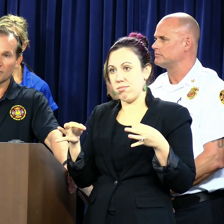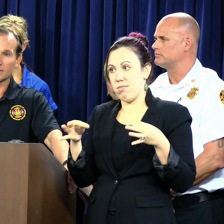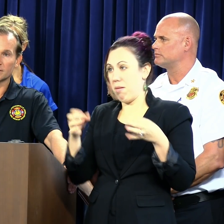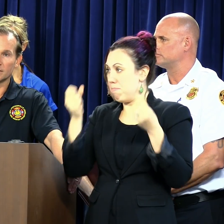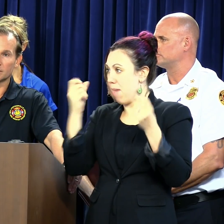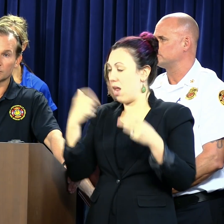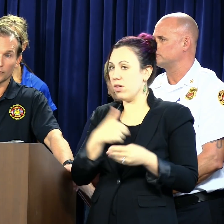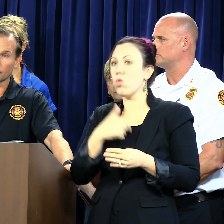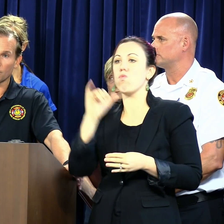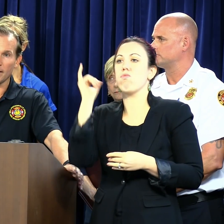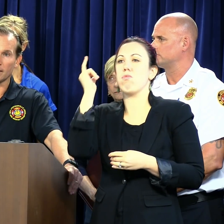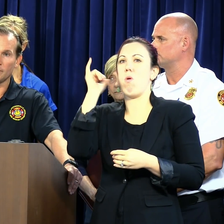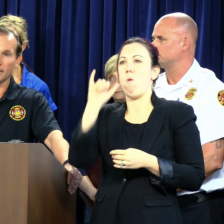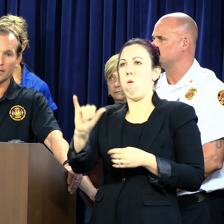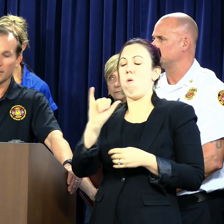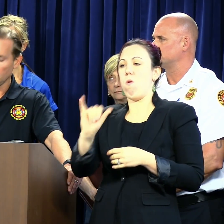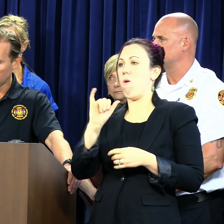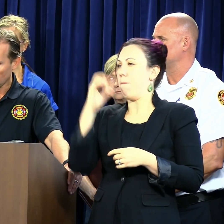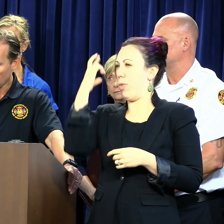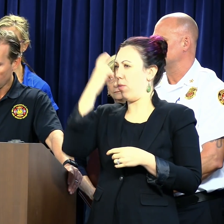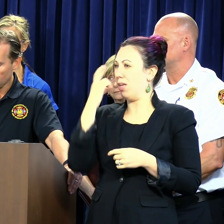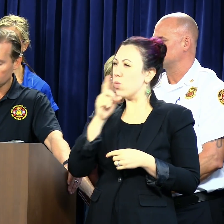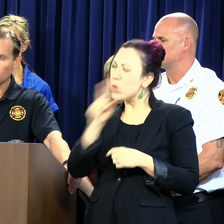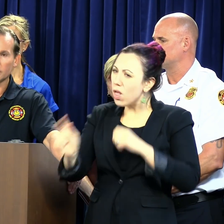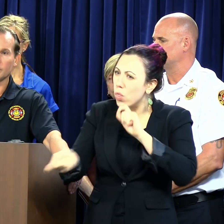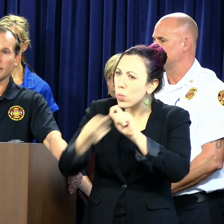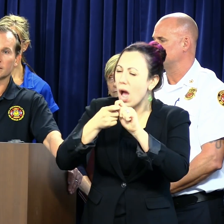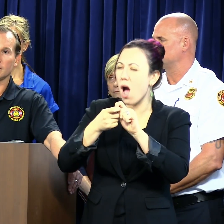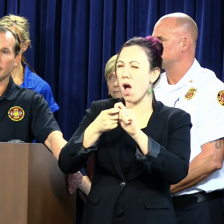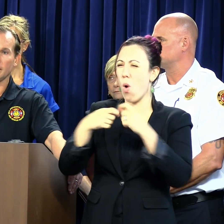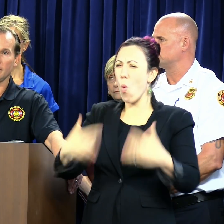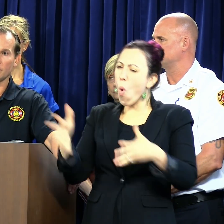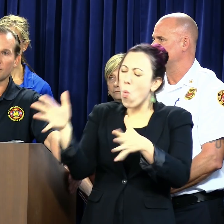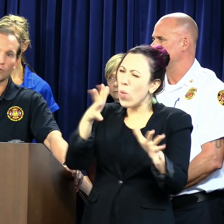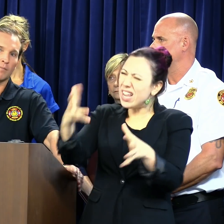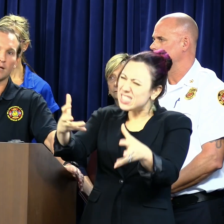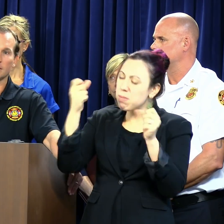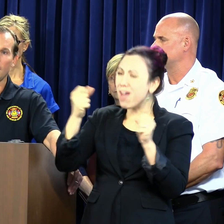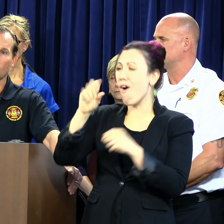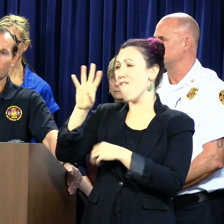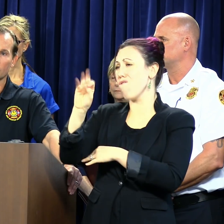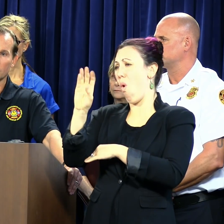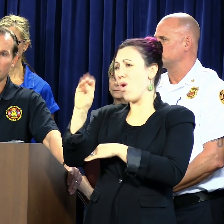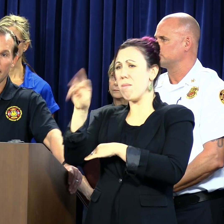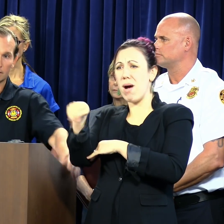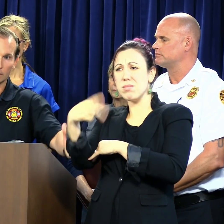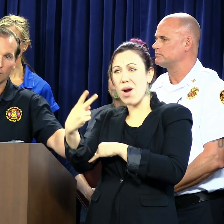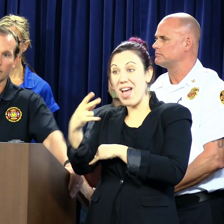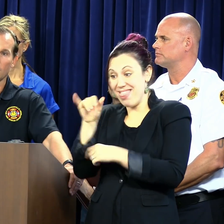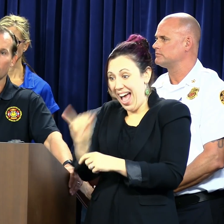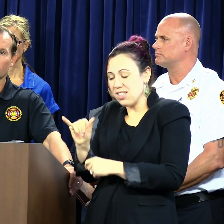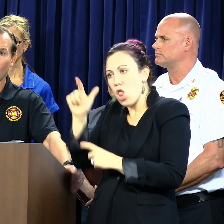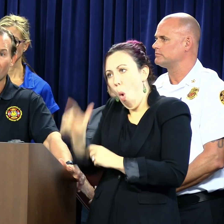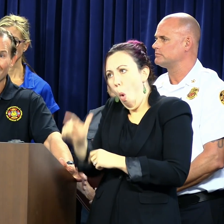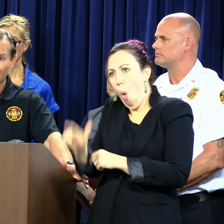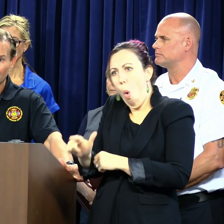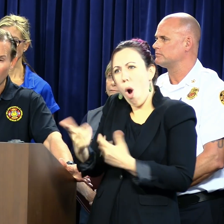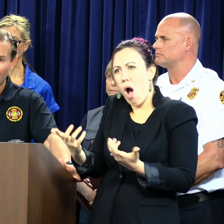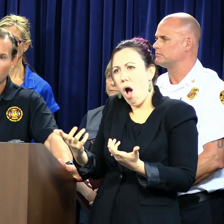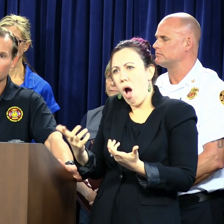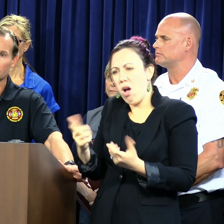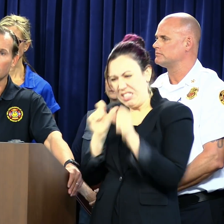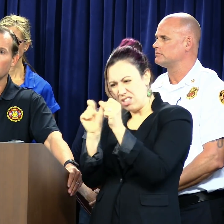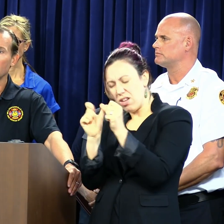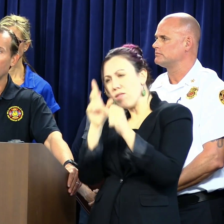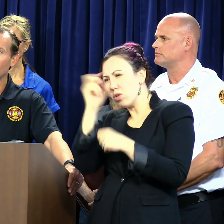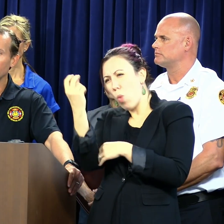a number of us, that this is a real threat. I mean, you talk about these wind speeds. I mean, even a 40 miles an hour over, and that's the low end, over 12 hours.